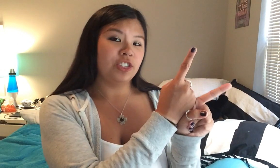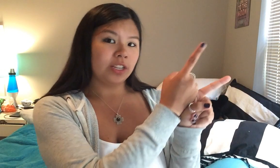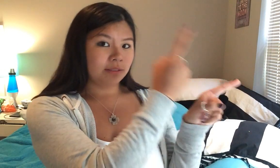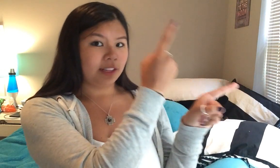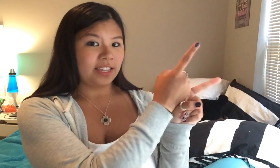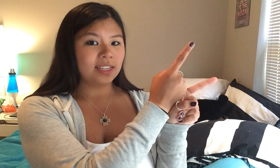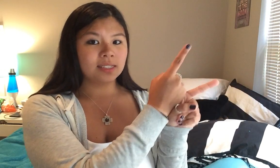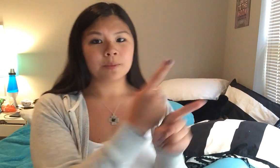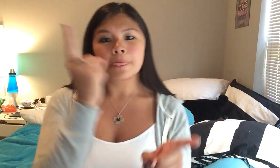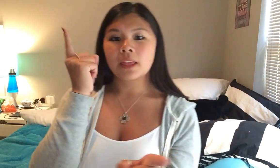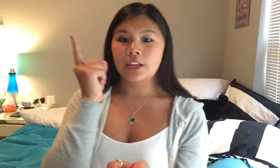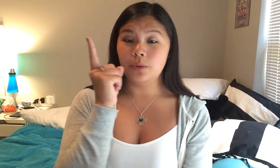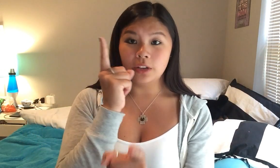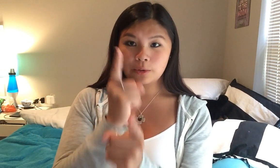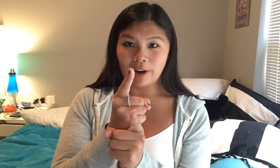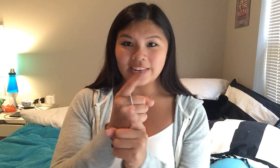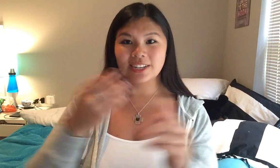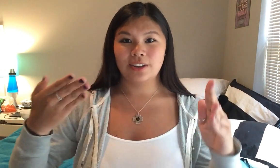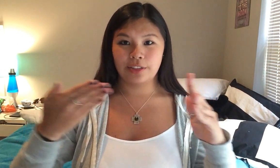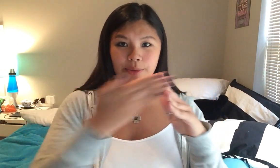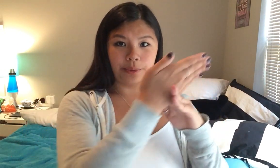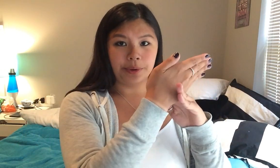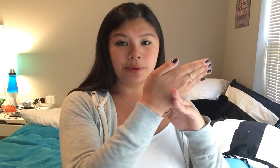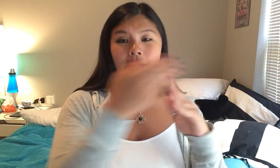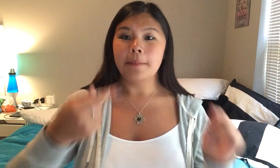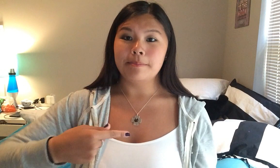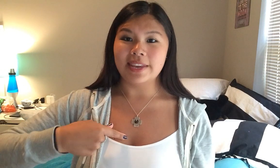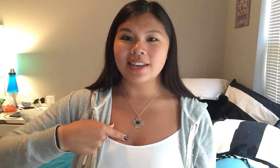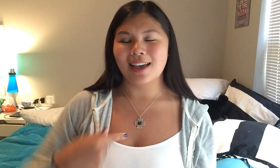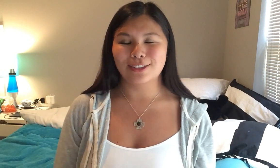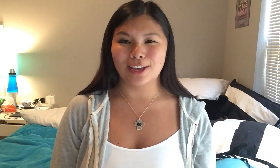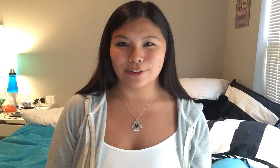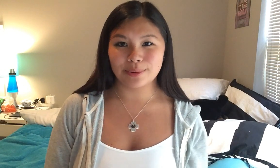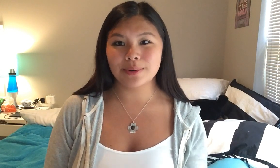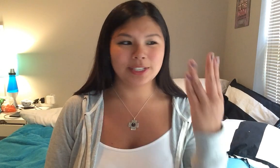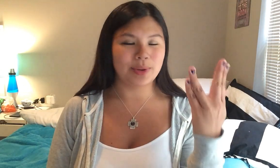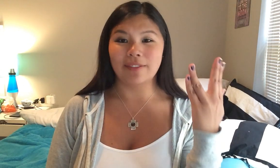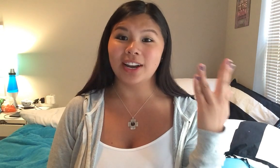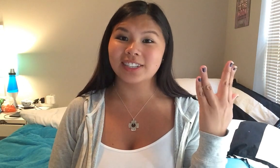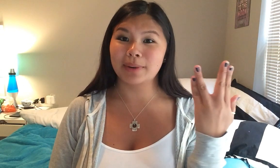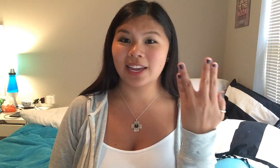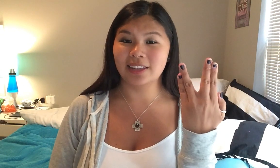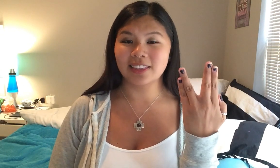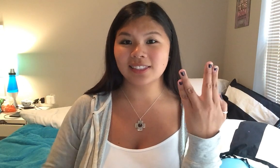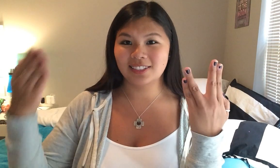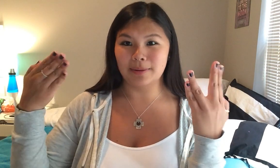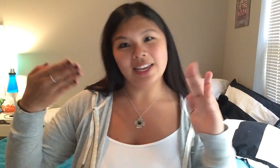each other like this you look right through me and the sign for through is where you have a non-dominant hand like this dominant hand